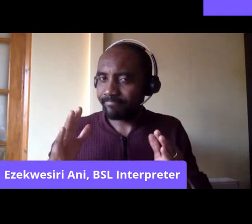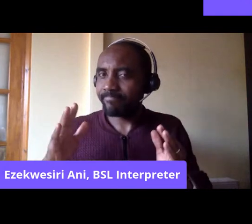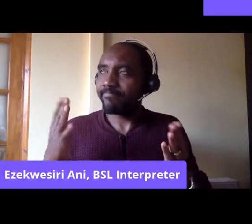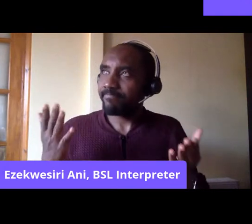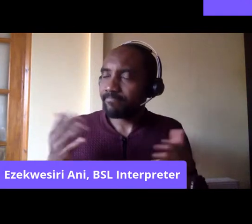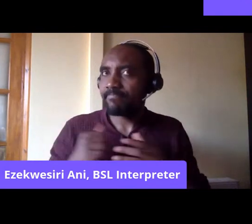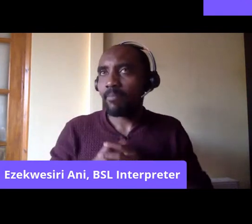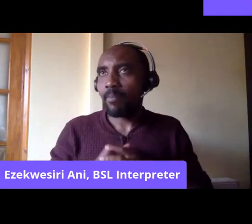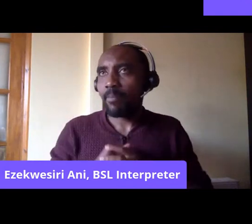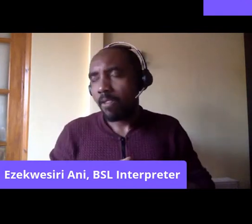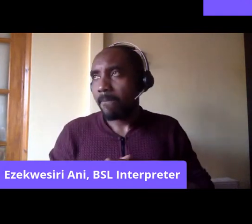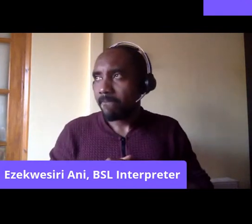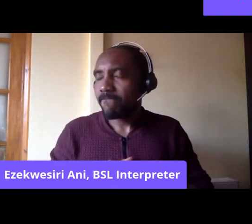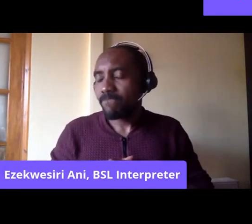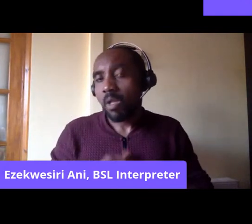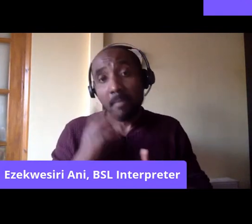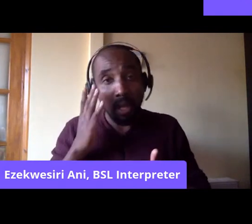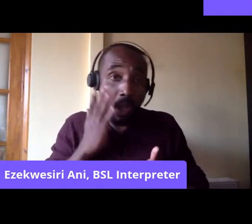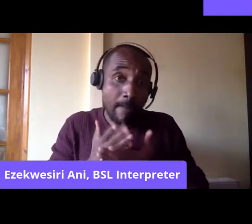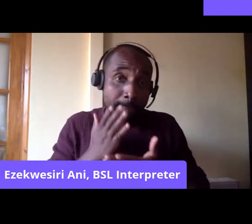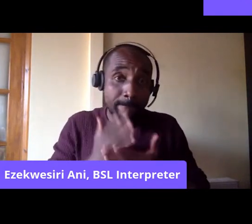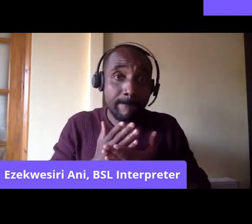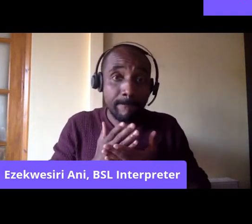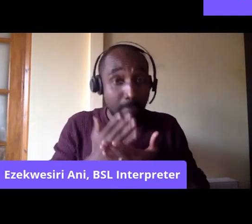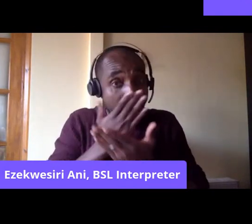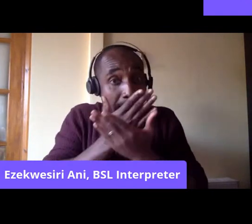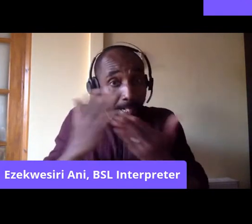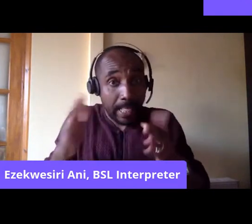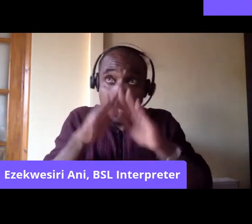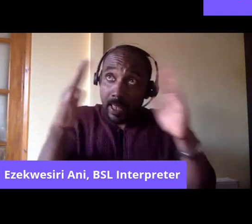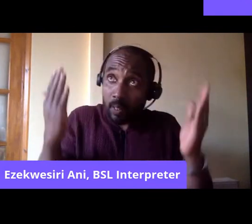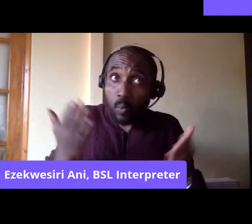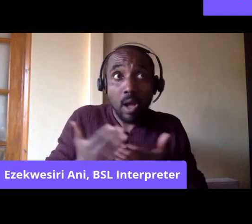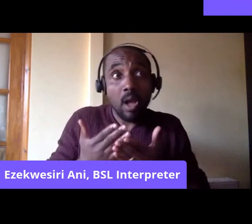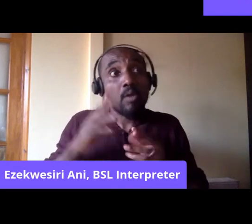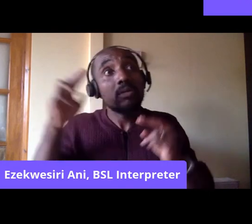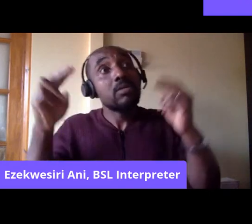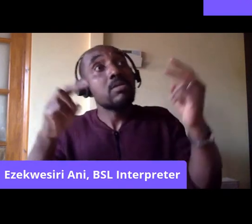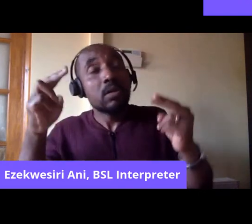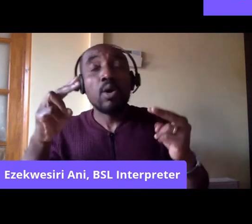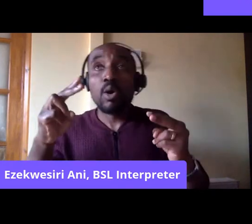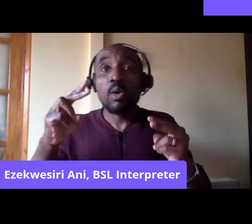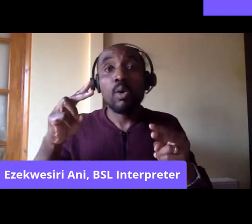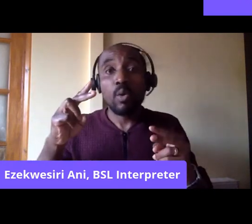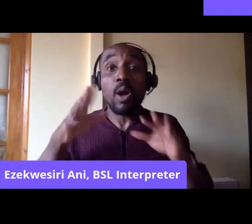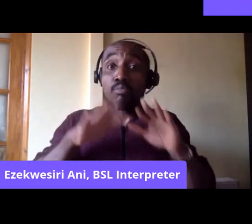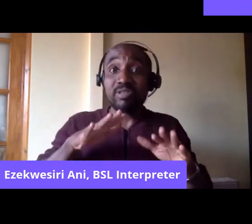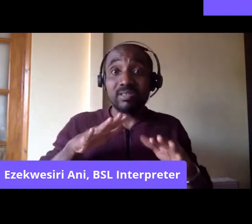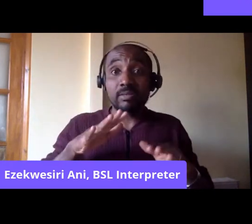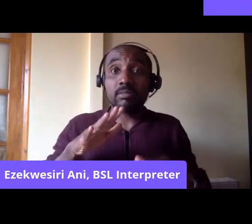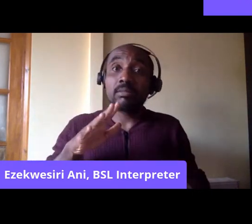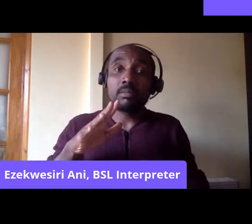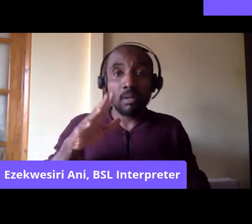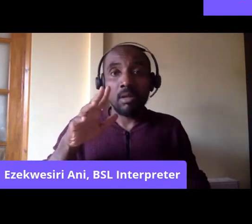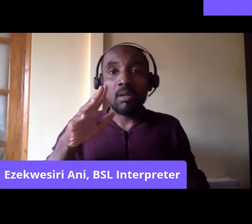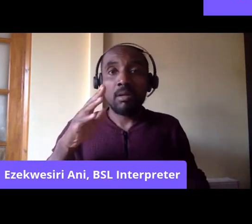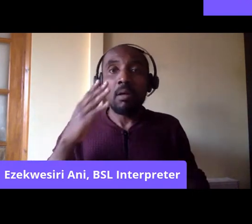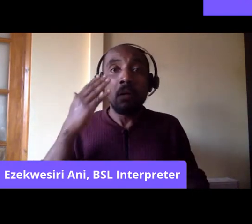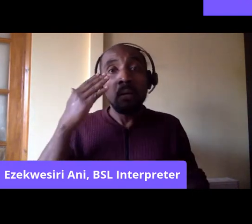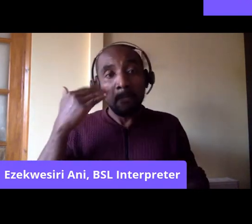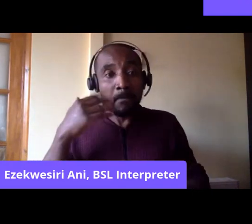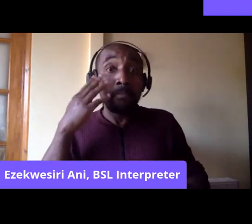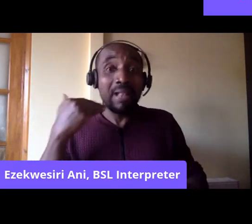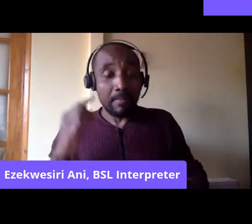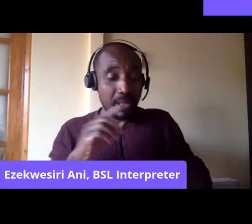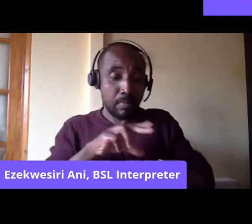clear campaigns that are angry at things like deaths in police custody here in Britain, extrajudicial killings of